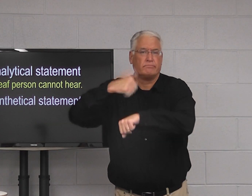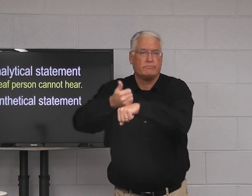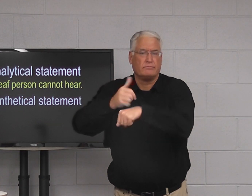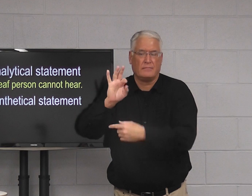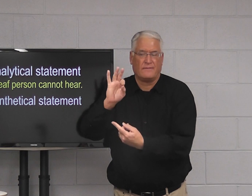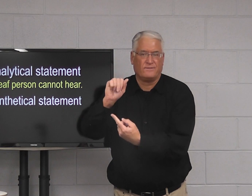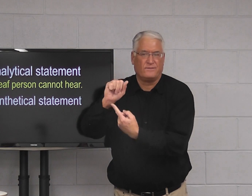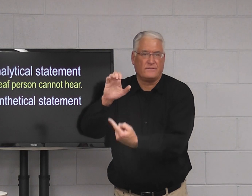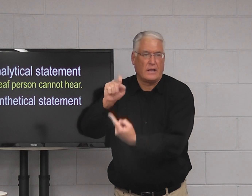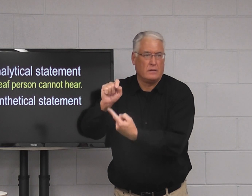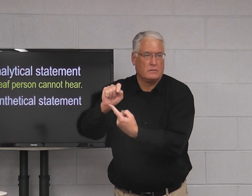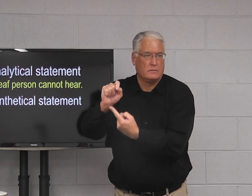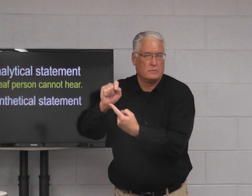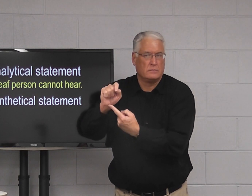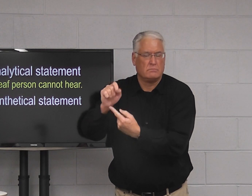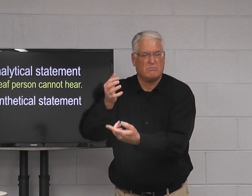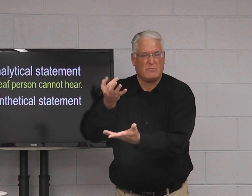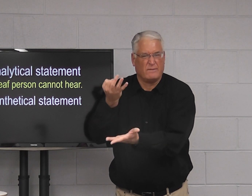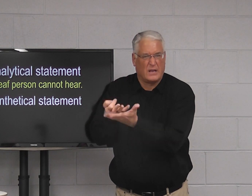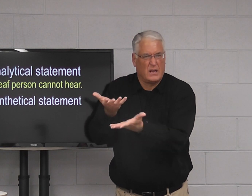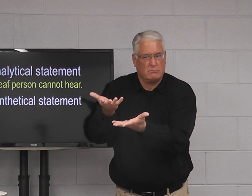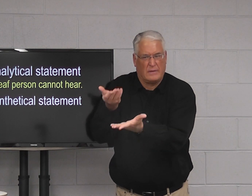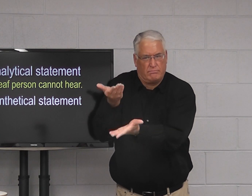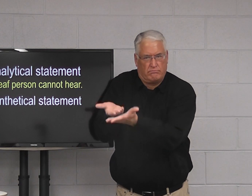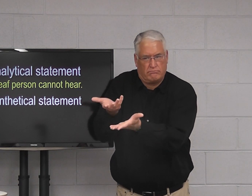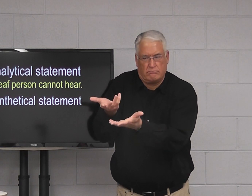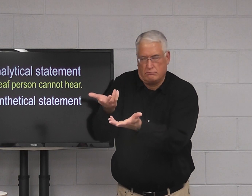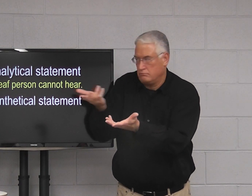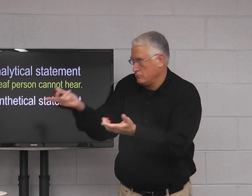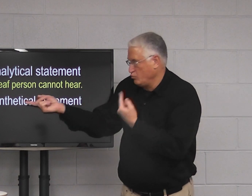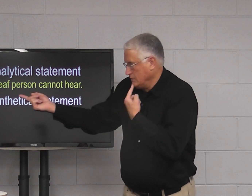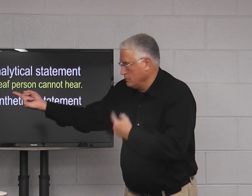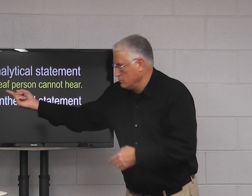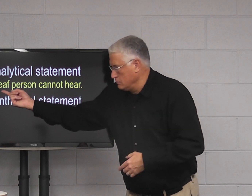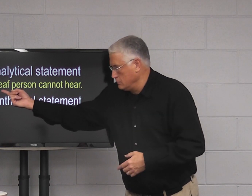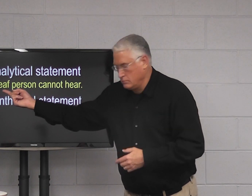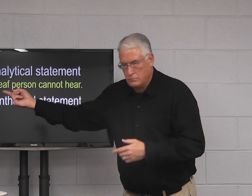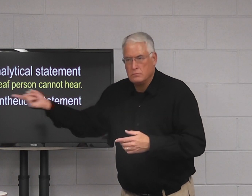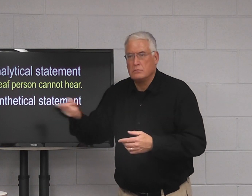fact it's established the deaf person cannot hear. It's proven.